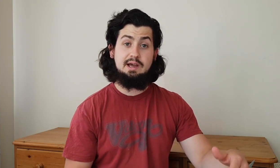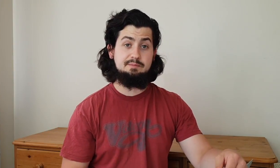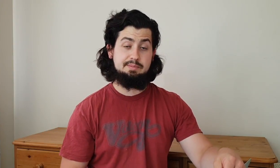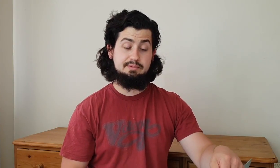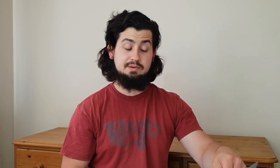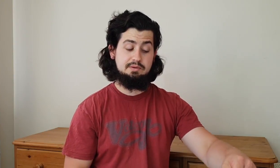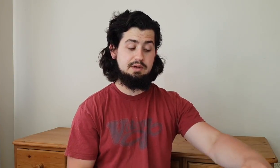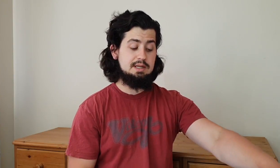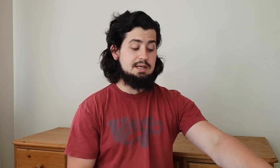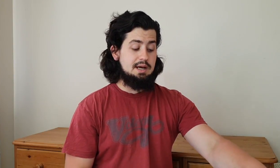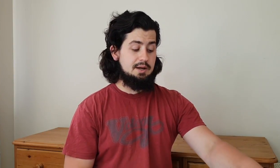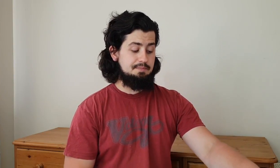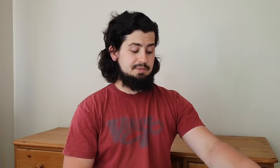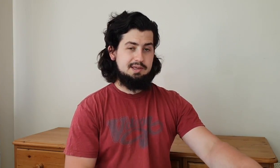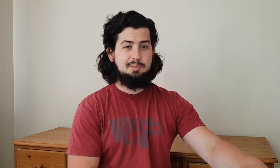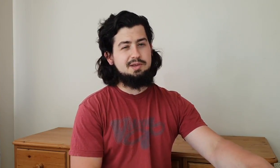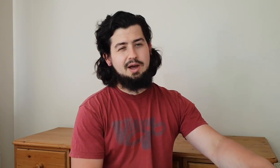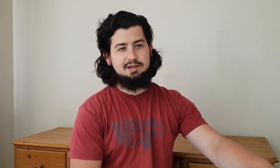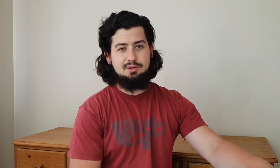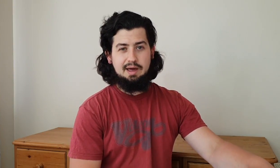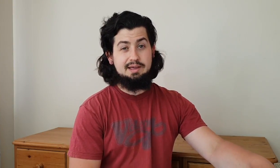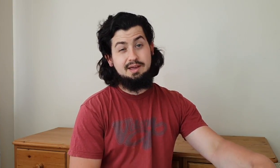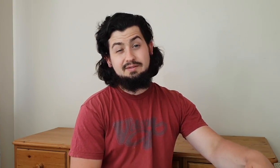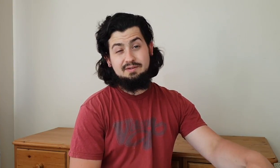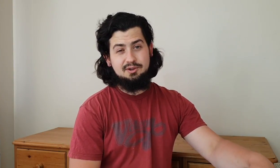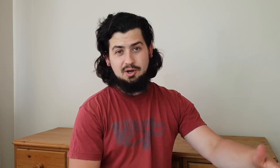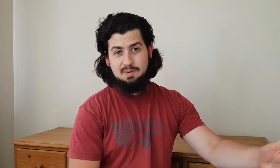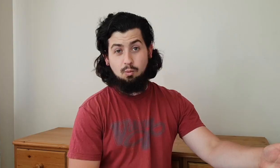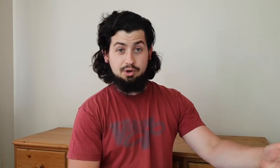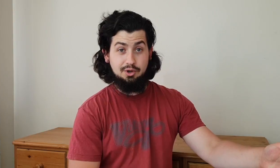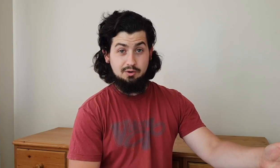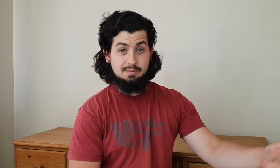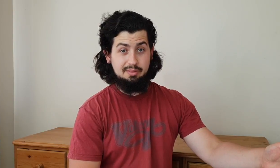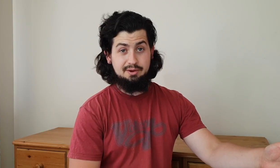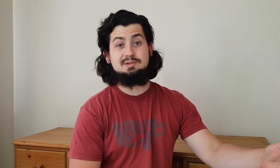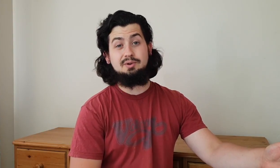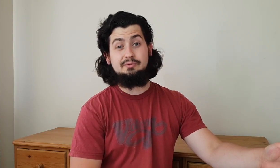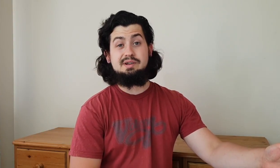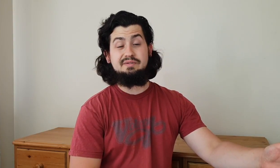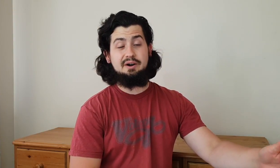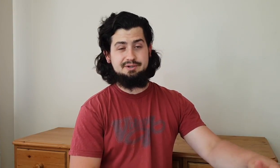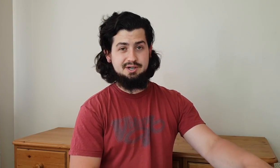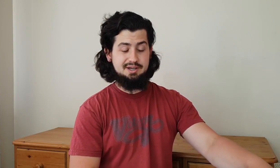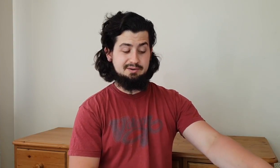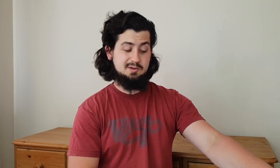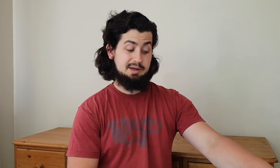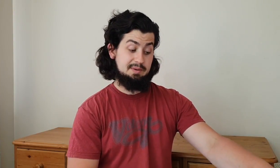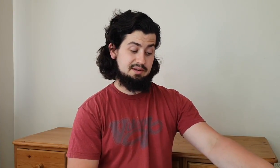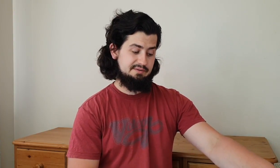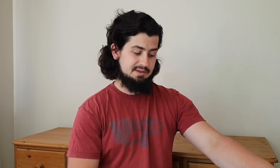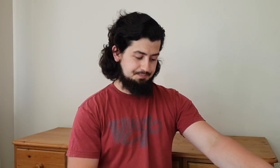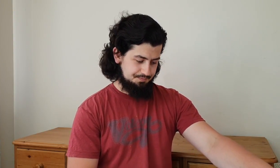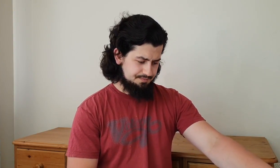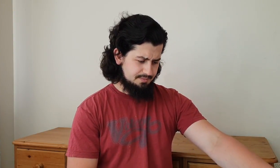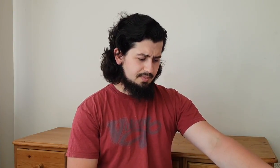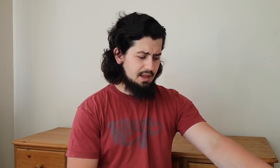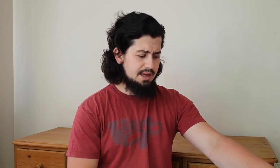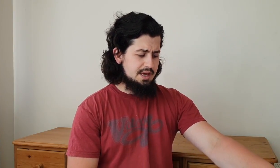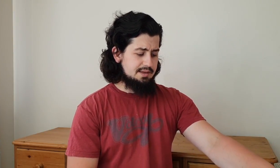deaf people too um yeah so please go ahead and do that even if you can only spare one dollar a month it'll still go really far inshallah it'll still make a big difference so